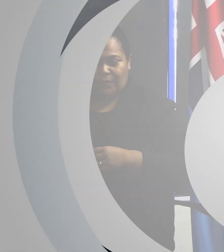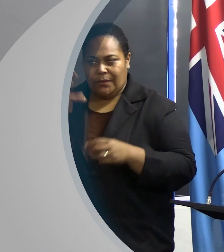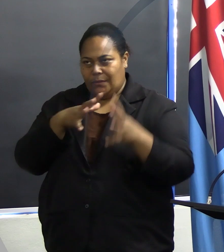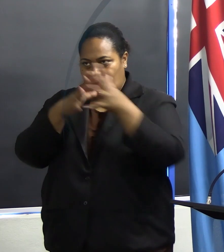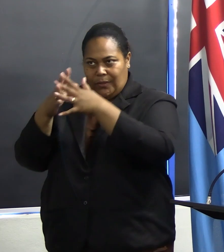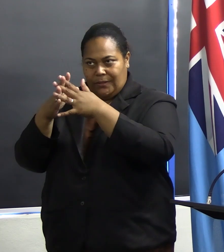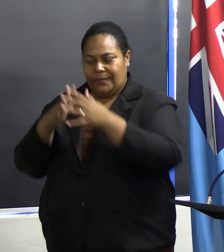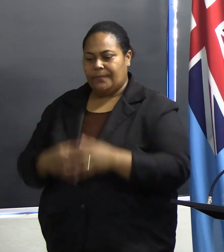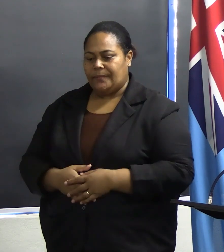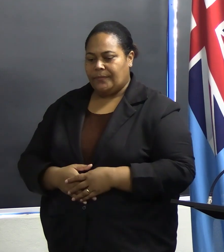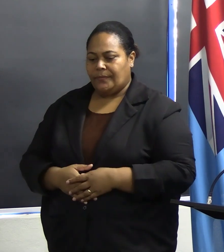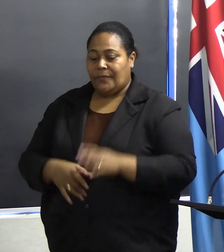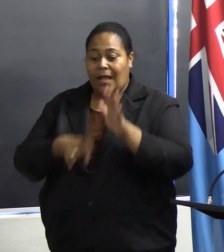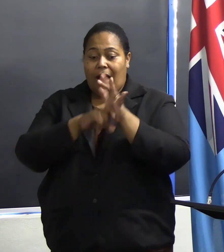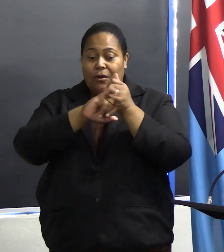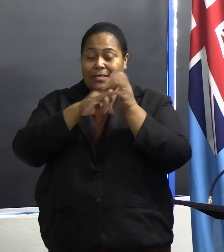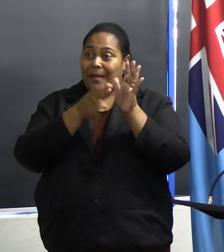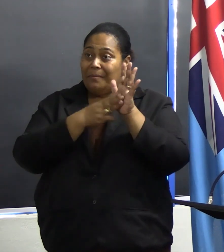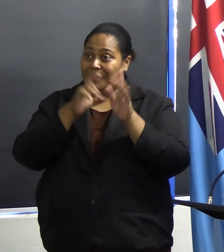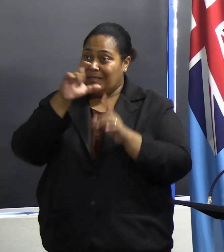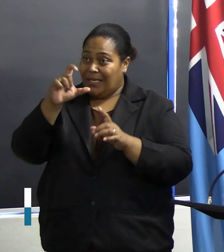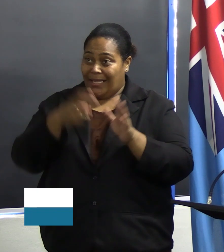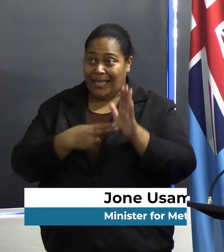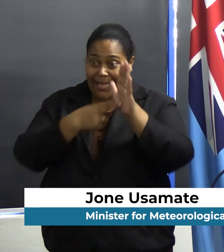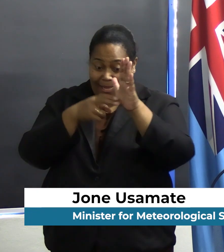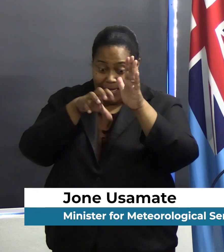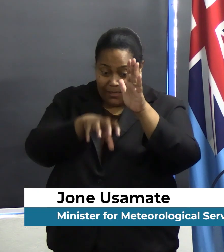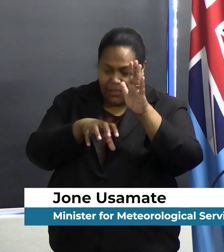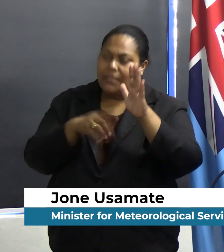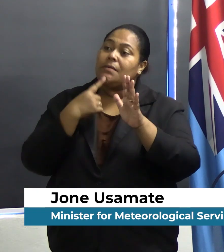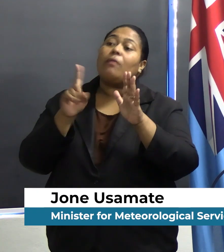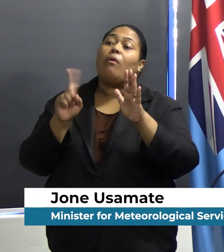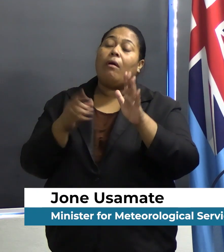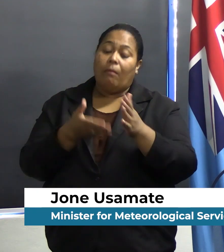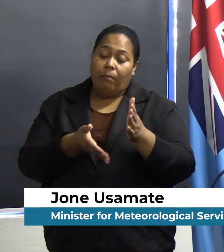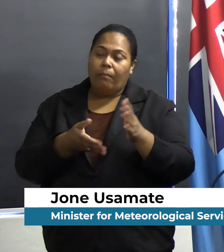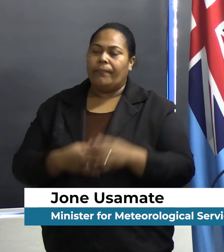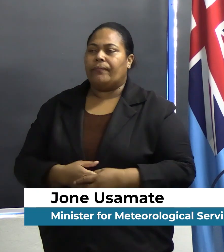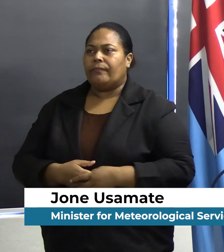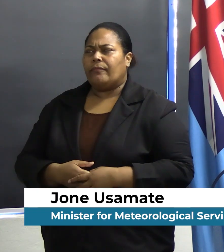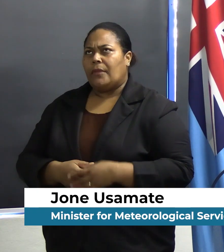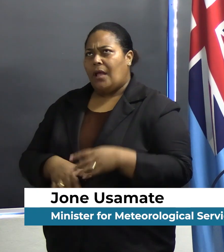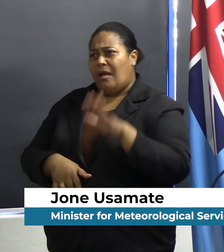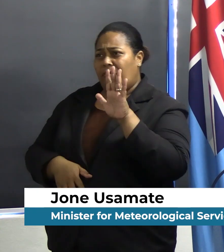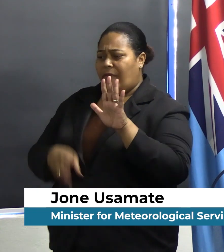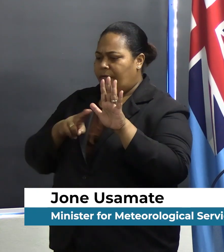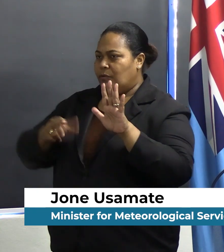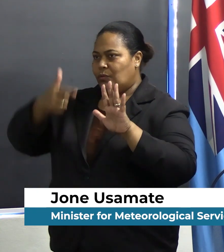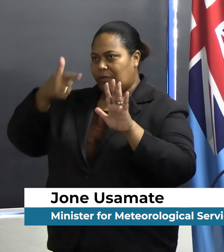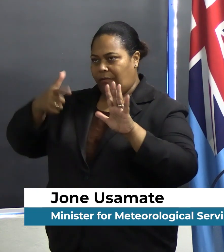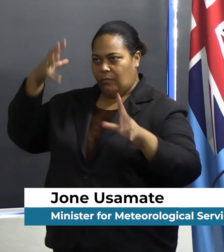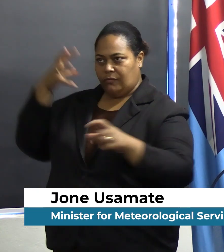The RSMC Nadi region anticipates the following. First, in total, five to seven tropical